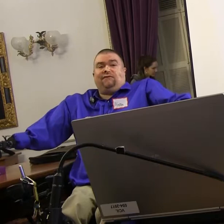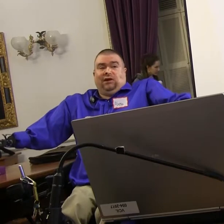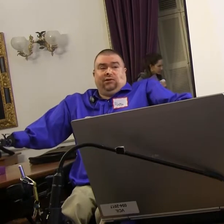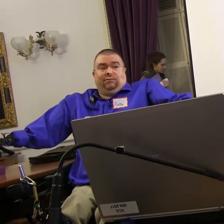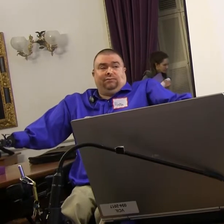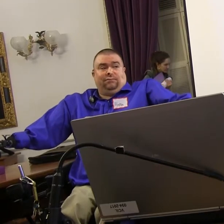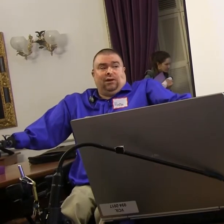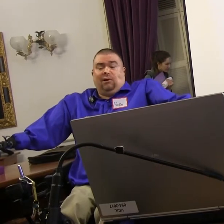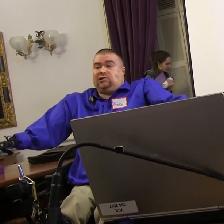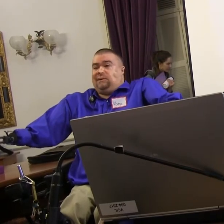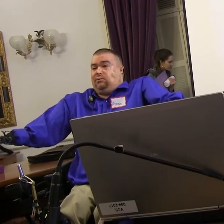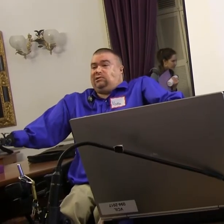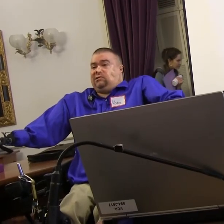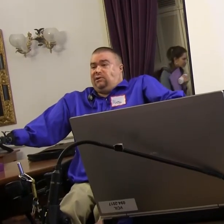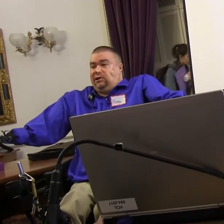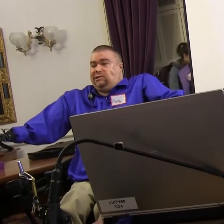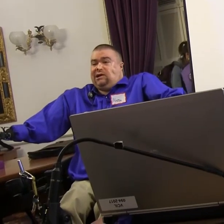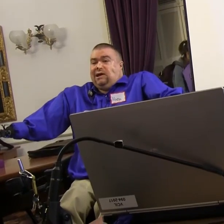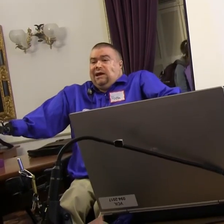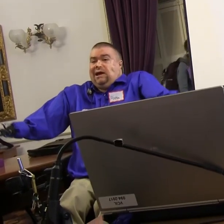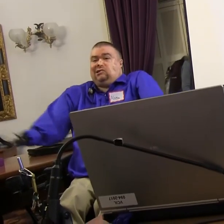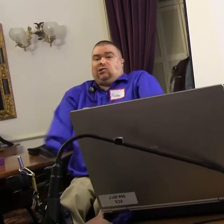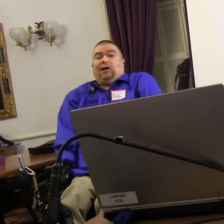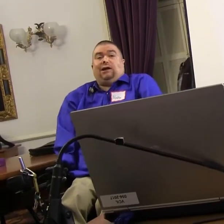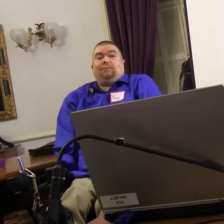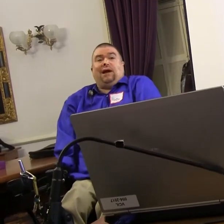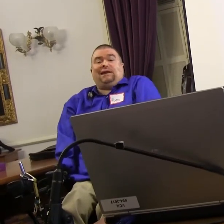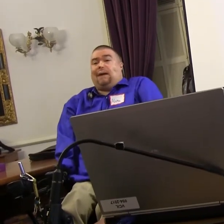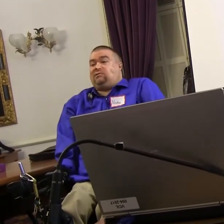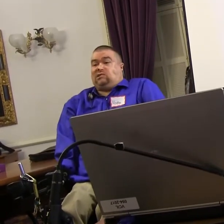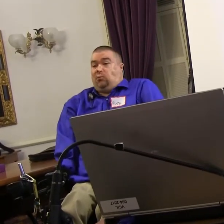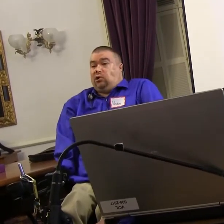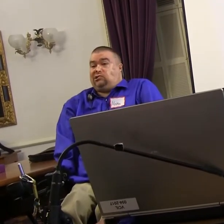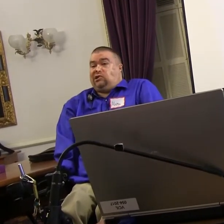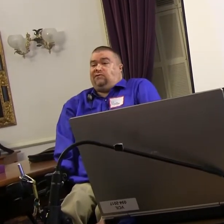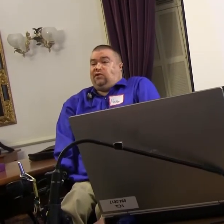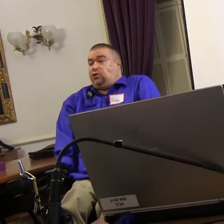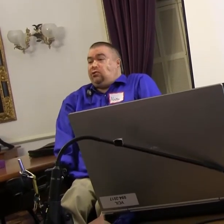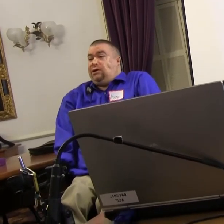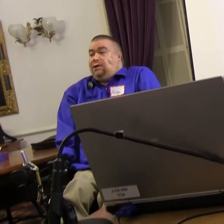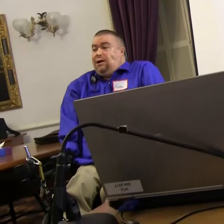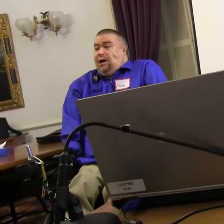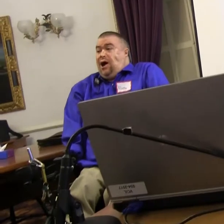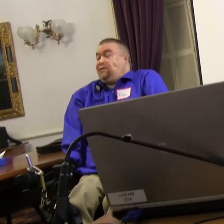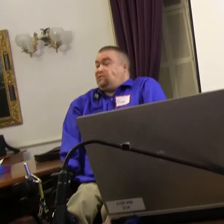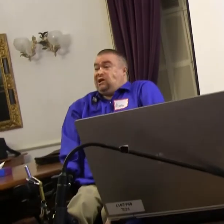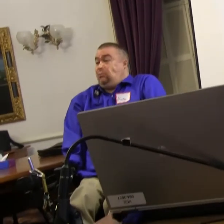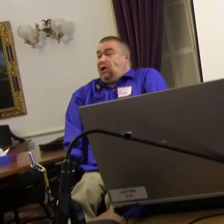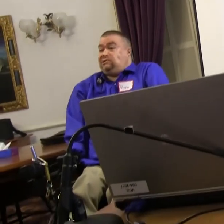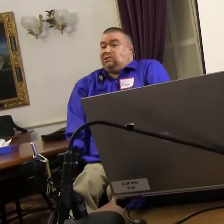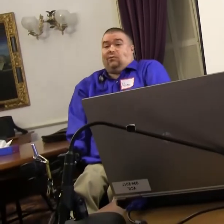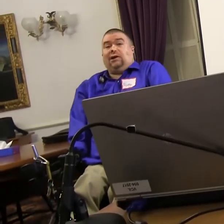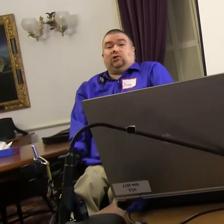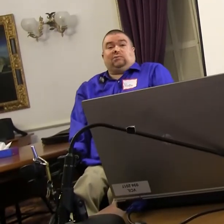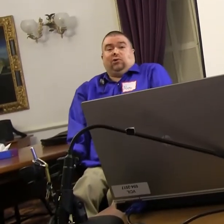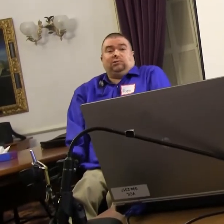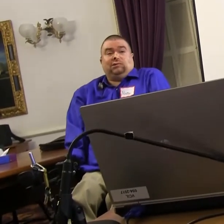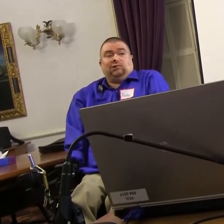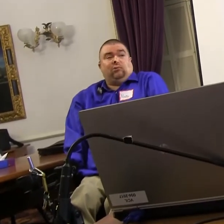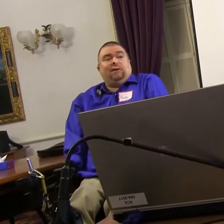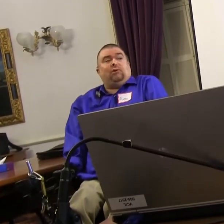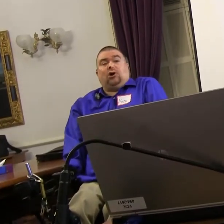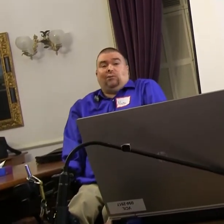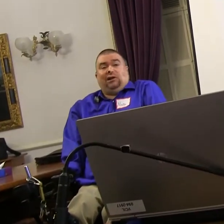the playing field amongst people with disabilities is so that adaptive sports is viewed on the same lines as regular